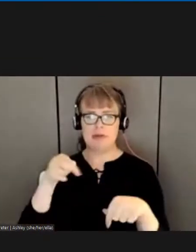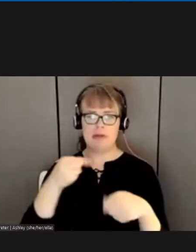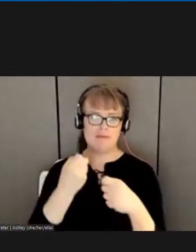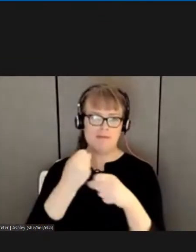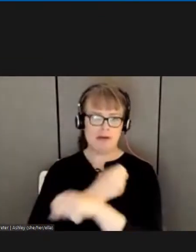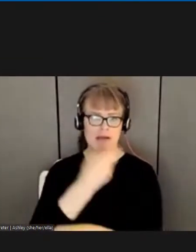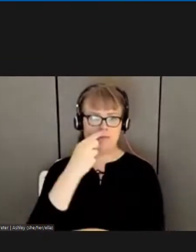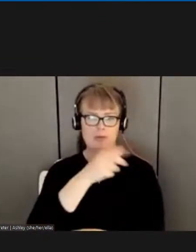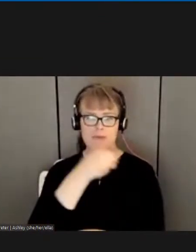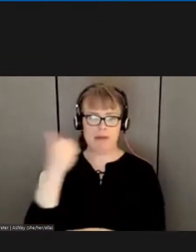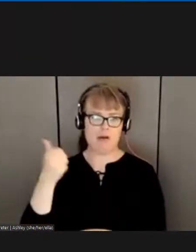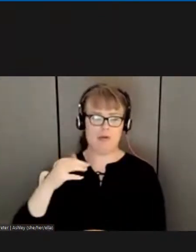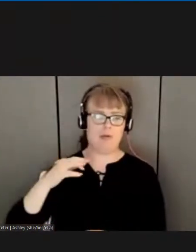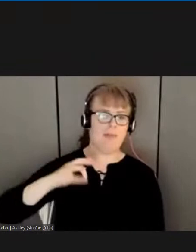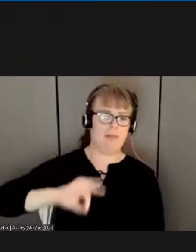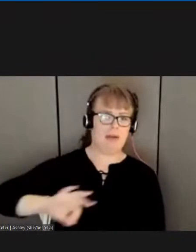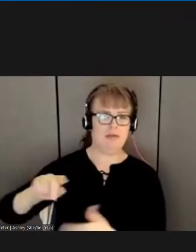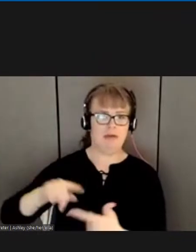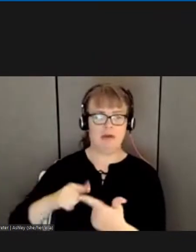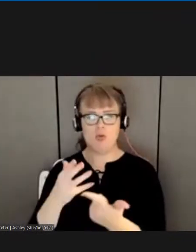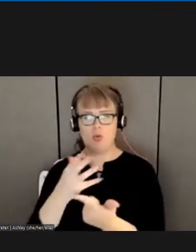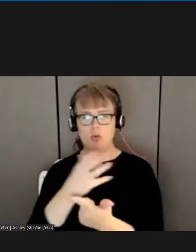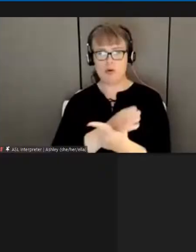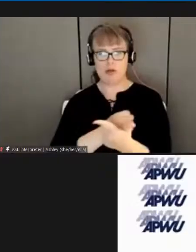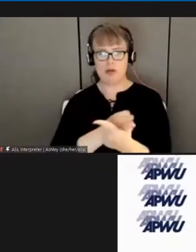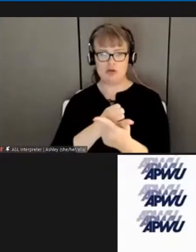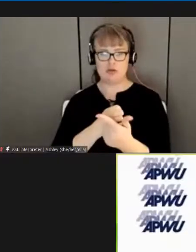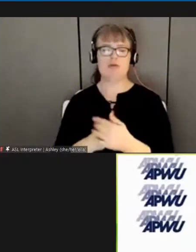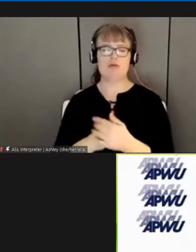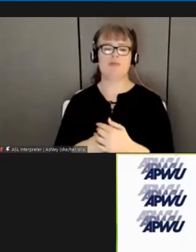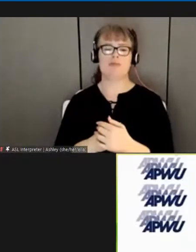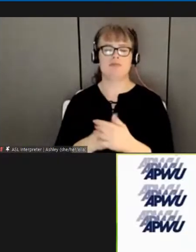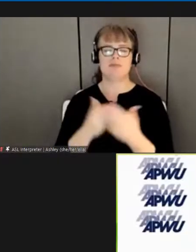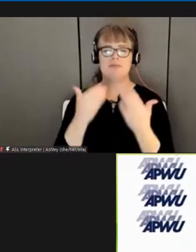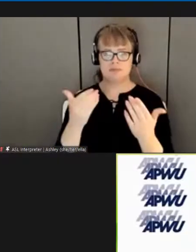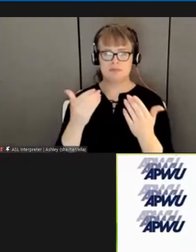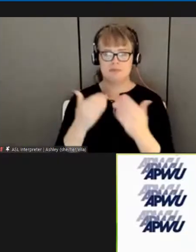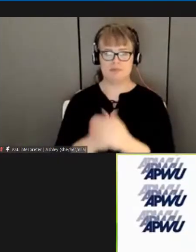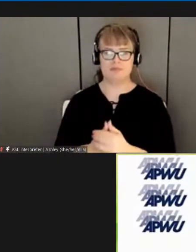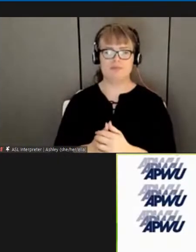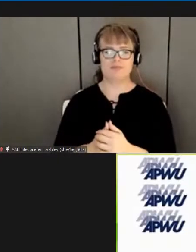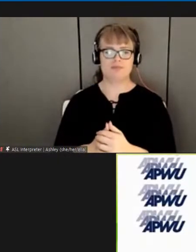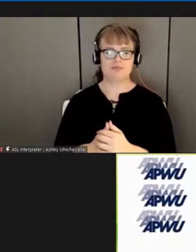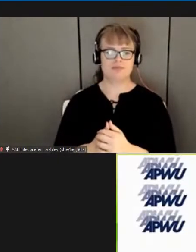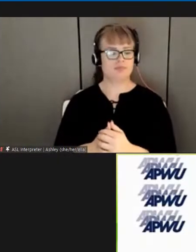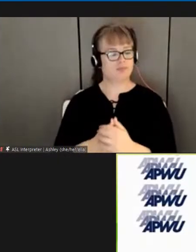better benefits. Thank you. Thank you, Brother Brooks.